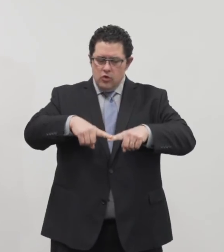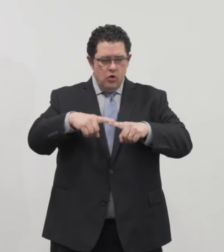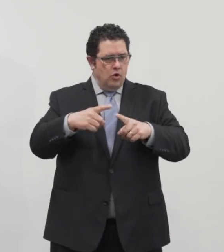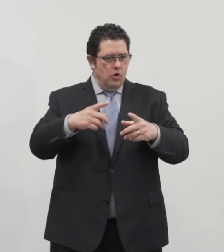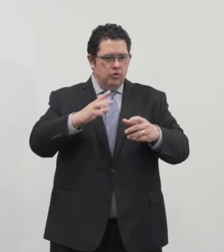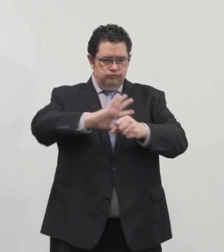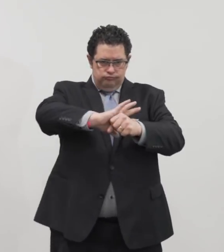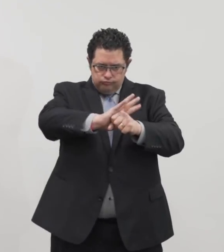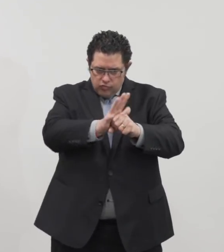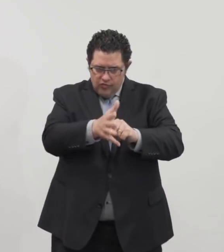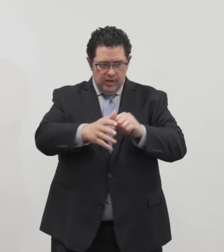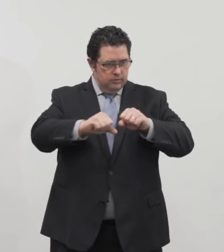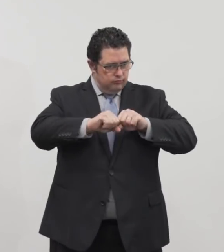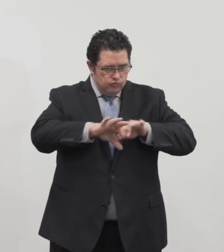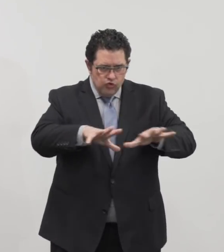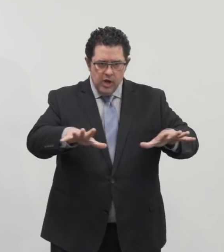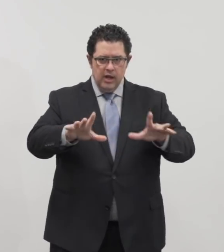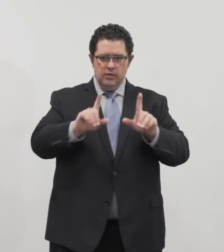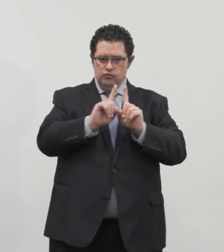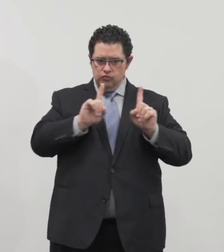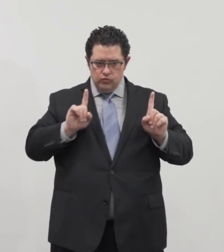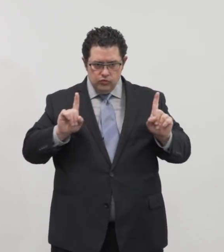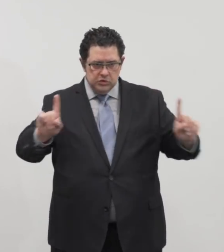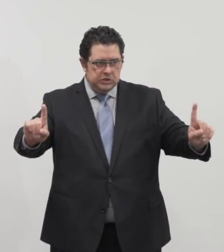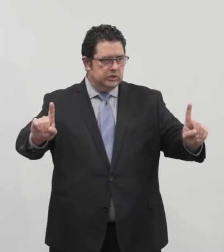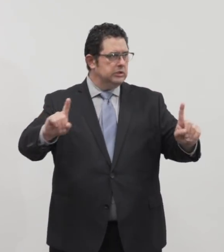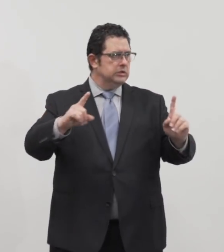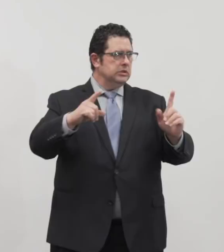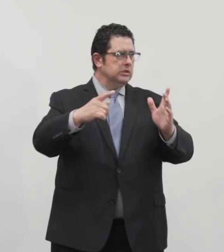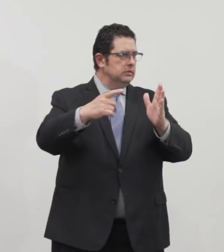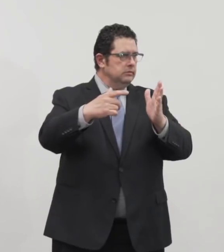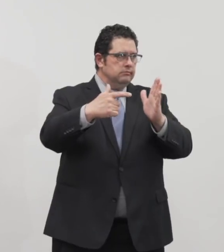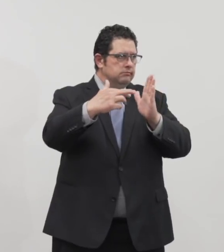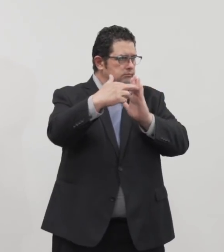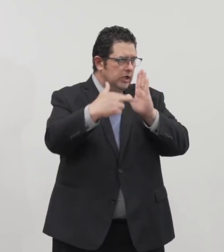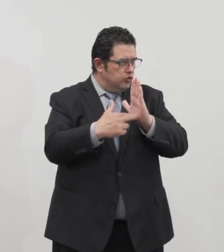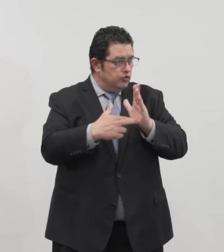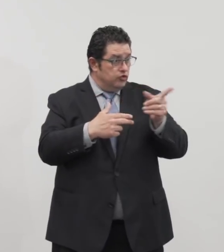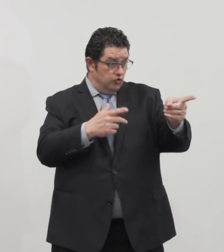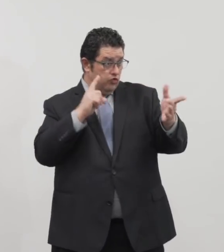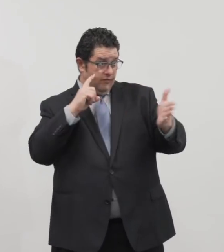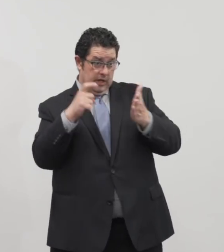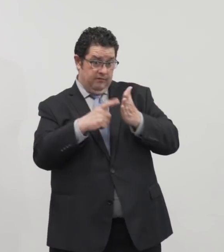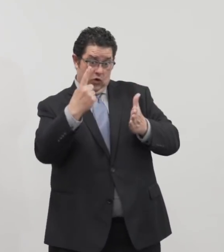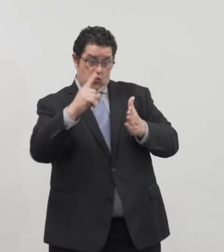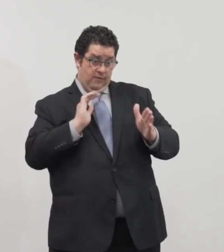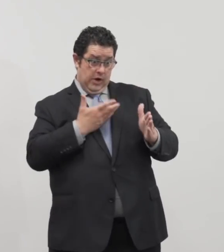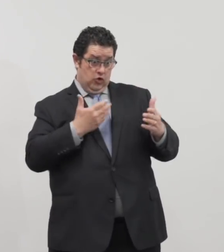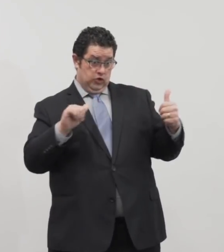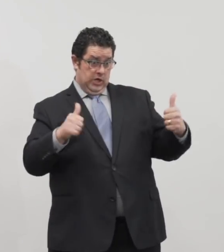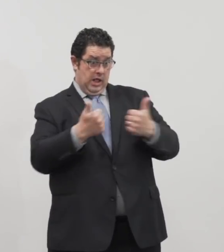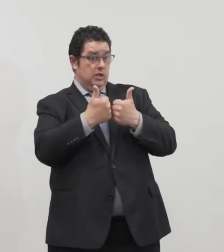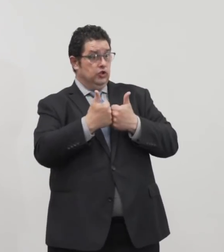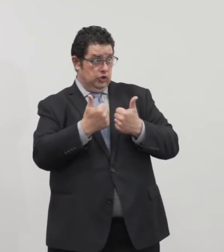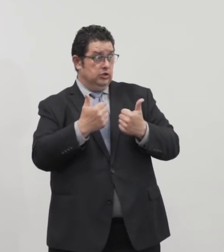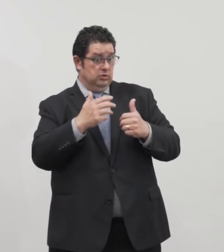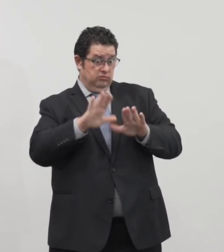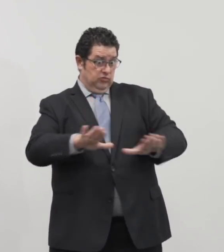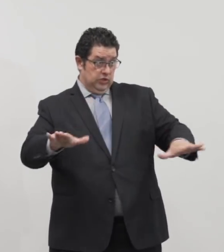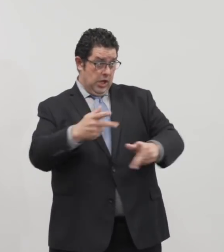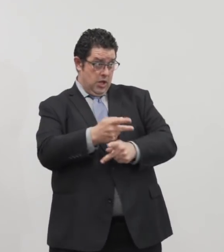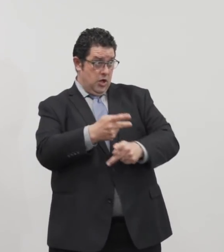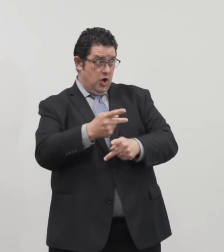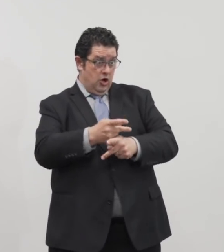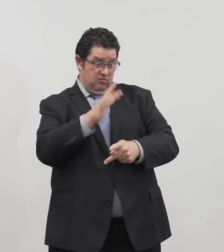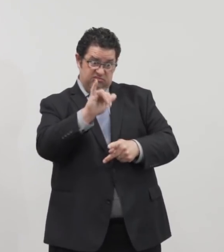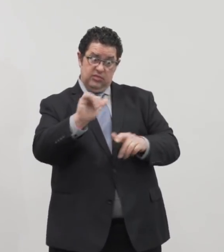of COVID-19 and social distancing measures to limit that. You've identified one of our challenges that we're working on, and that is childcare, and